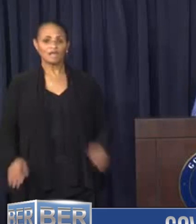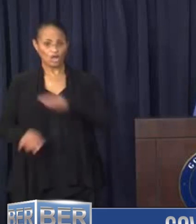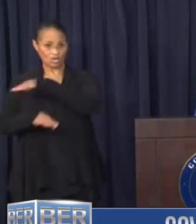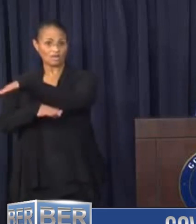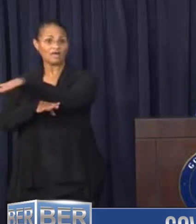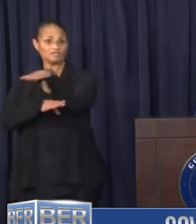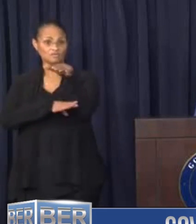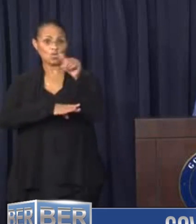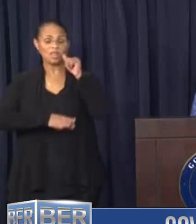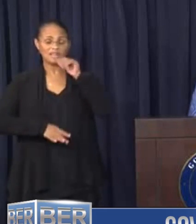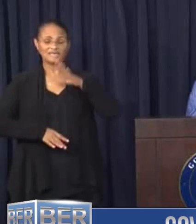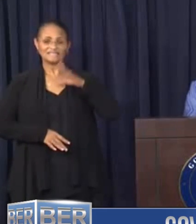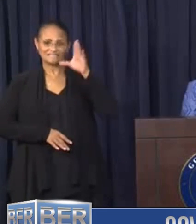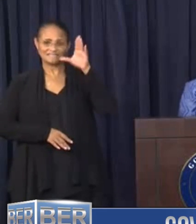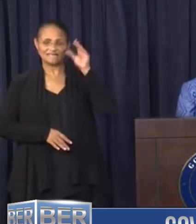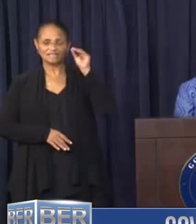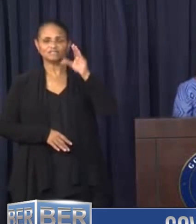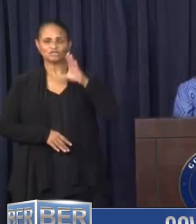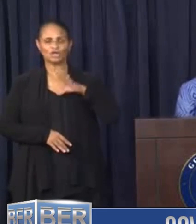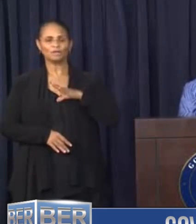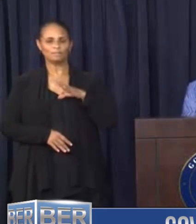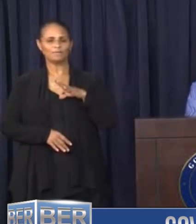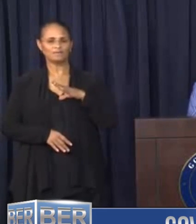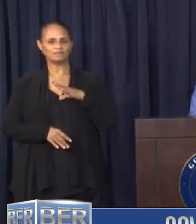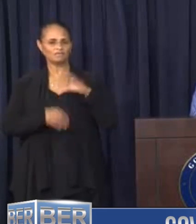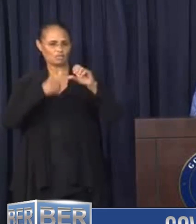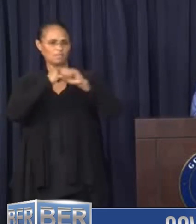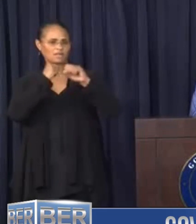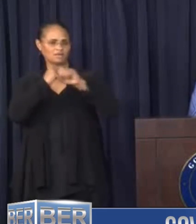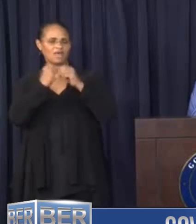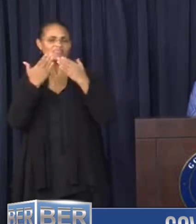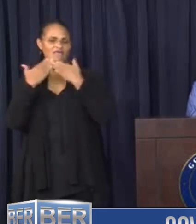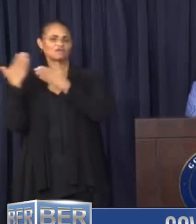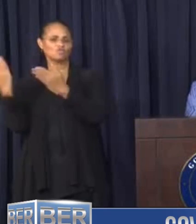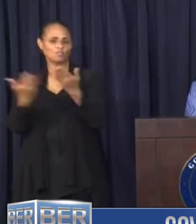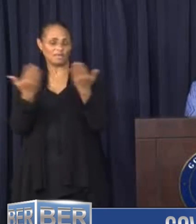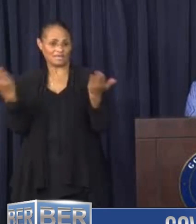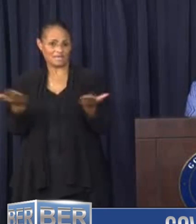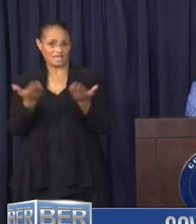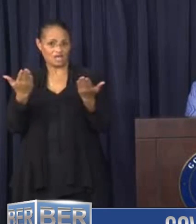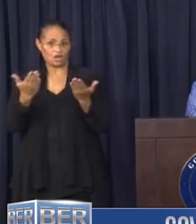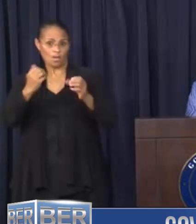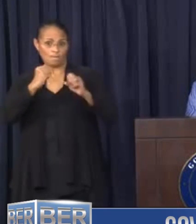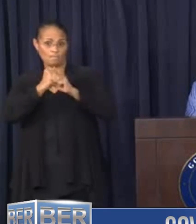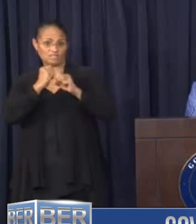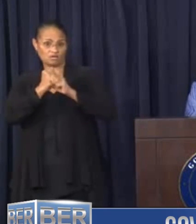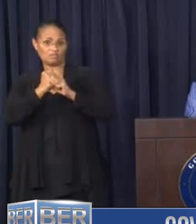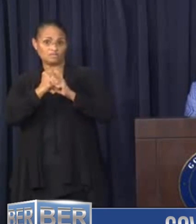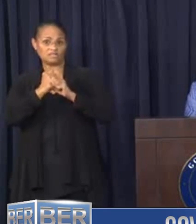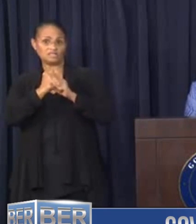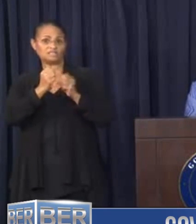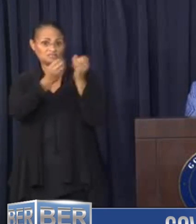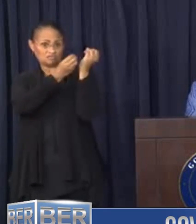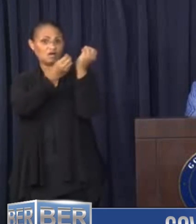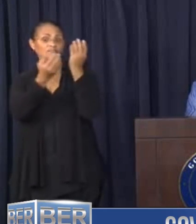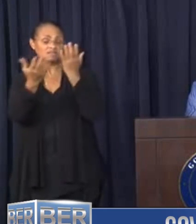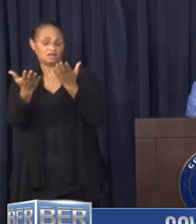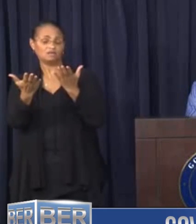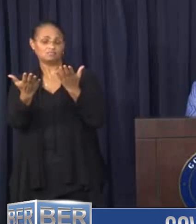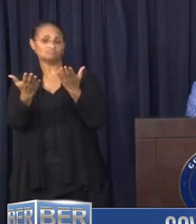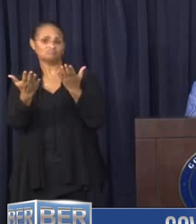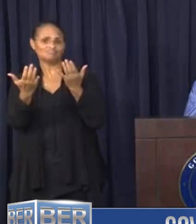Good afternoon, ladies and gentlemen of the media. Thank you for being here today. Today's press conference is an update on